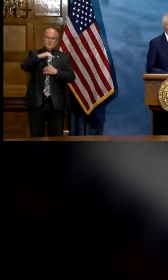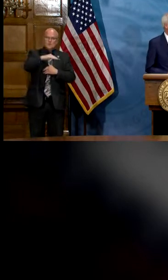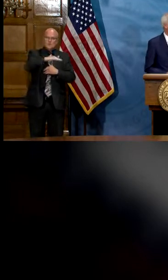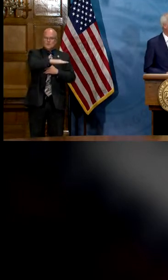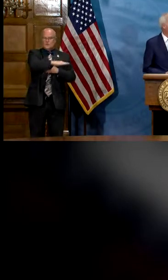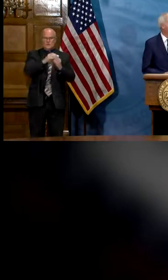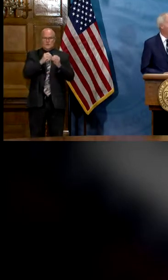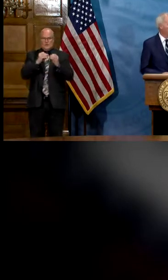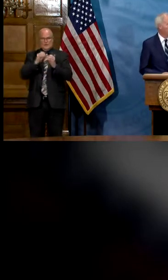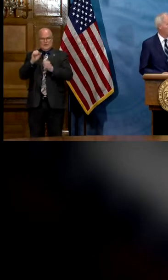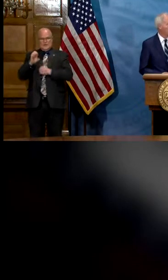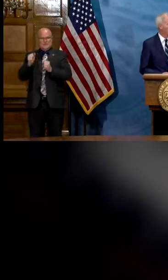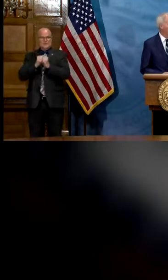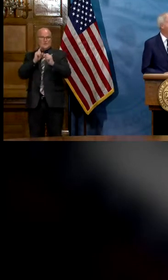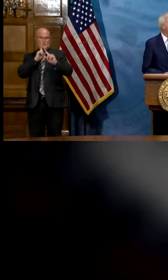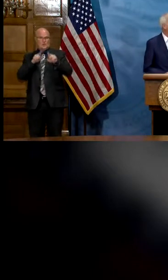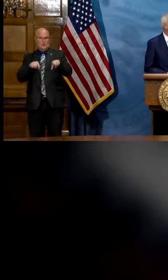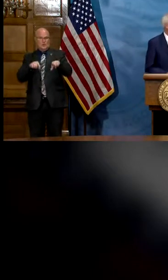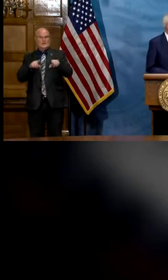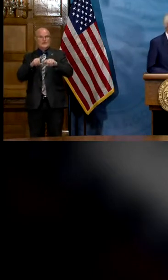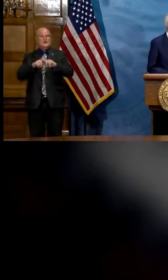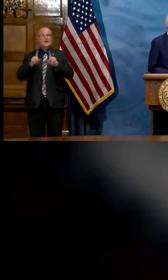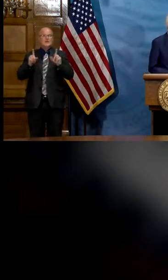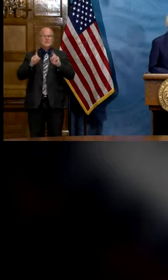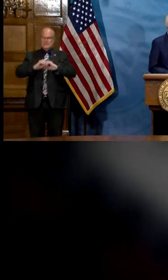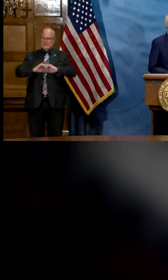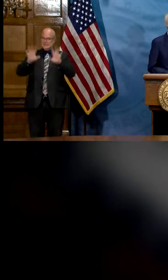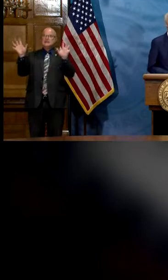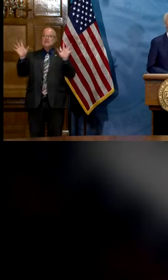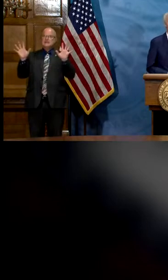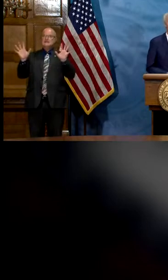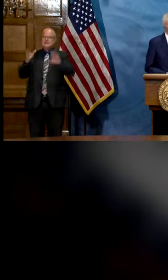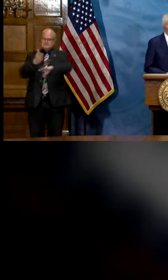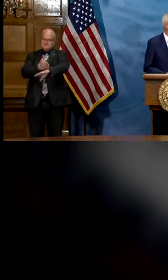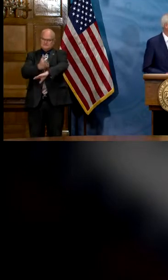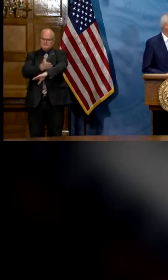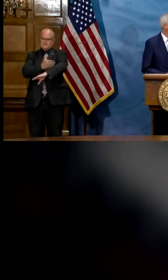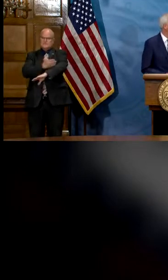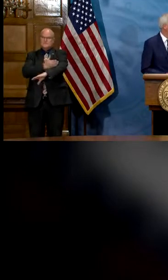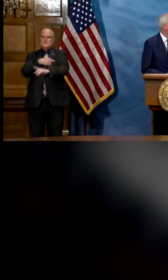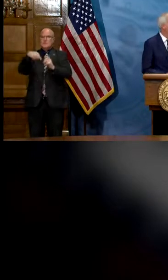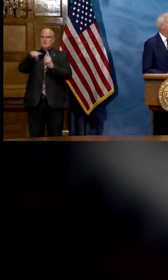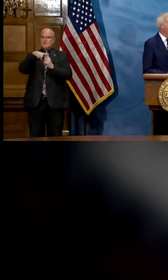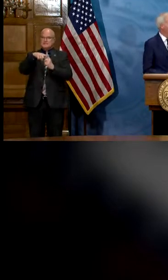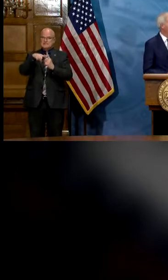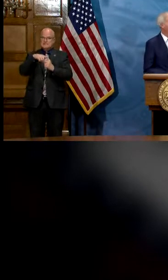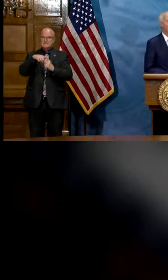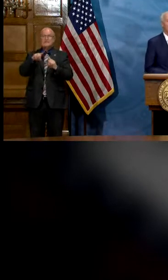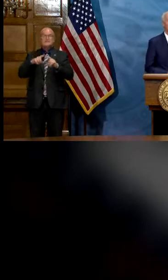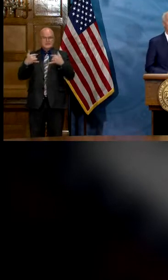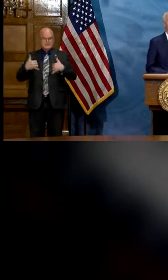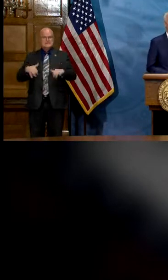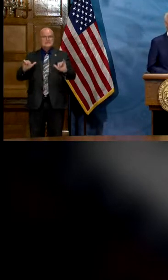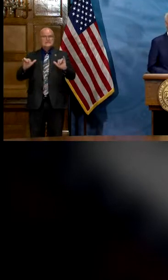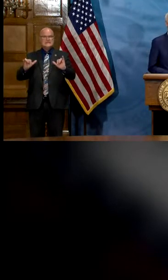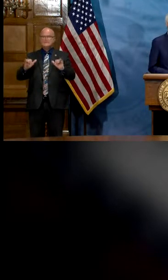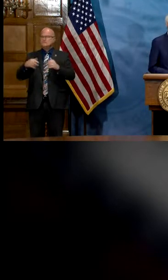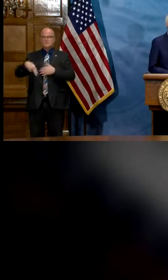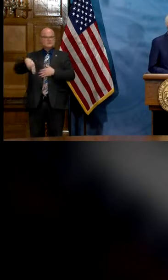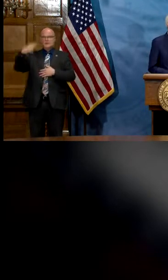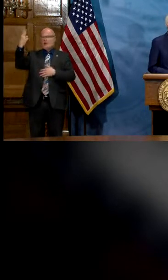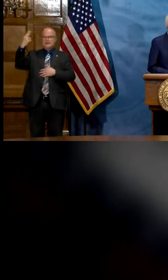more cases come in over those reporting days but clearly making a little bit of progress on positivity but still way too